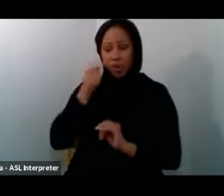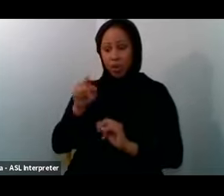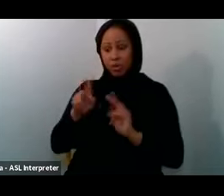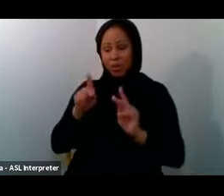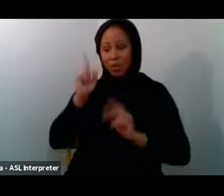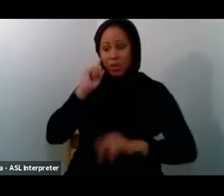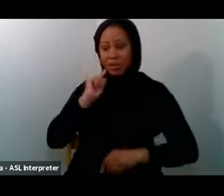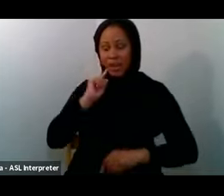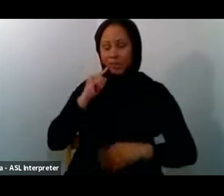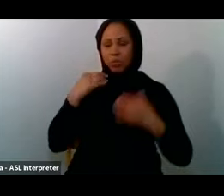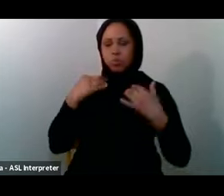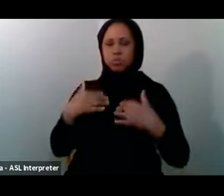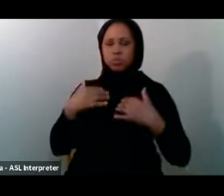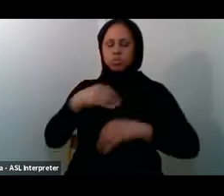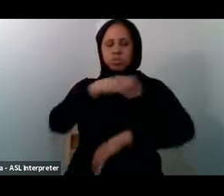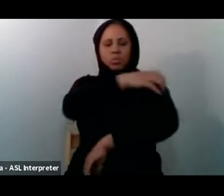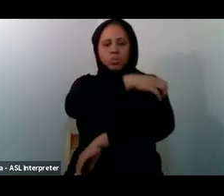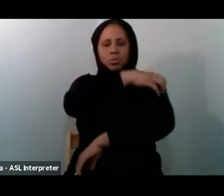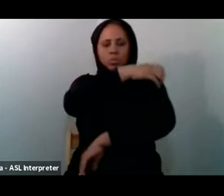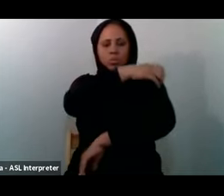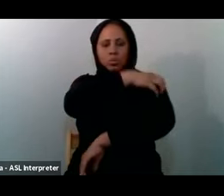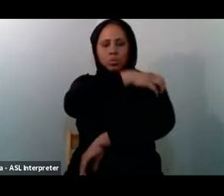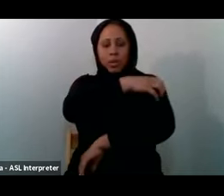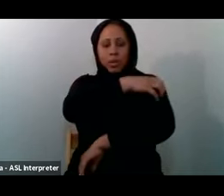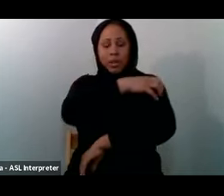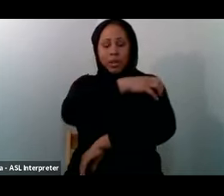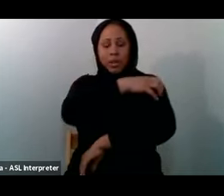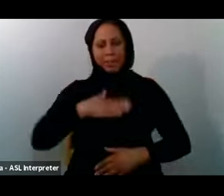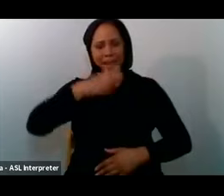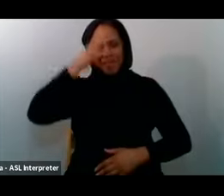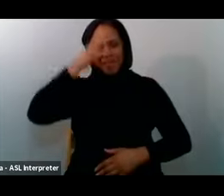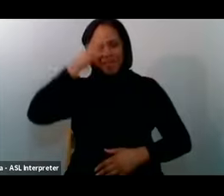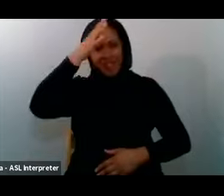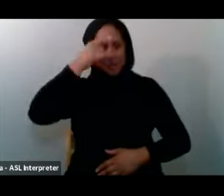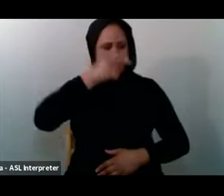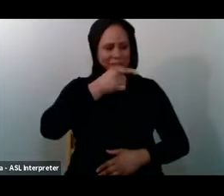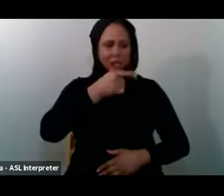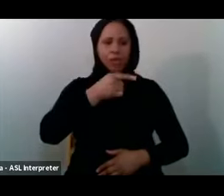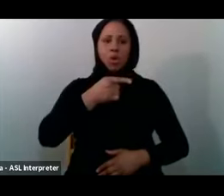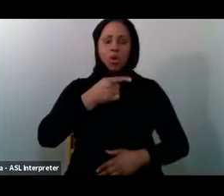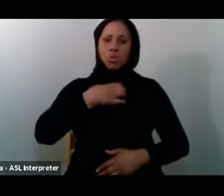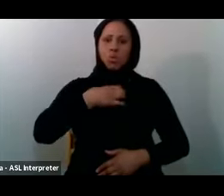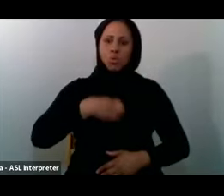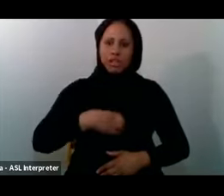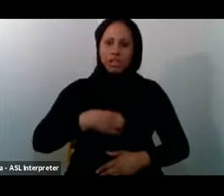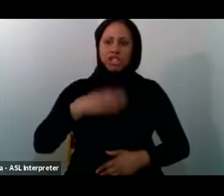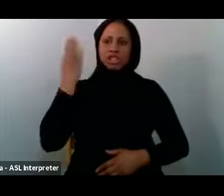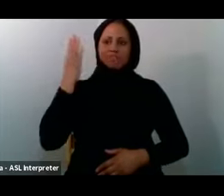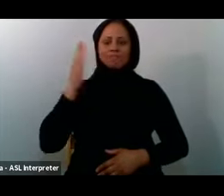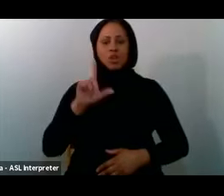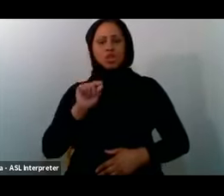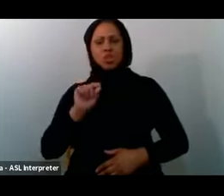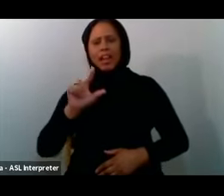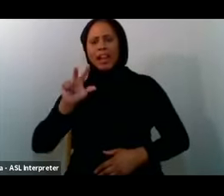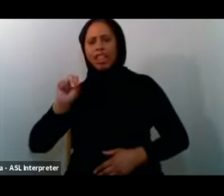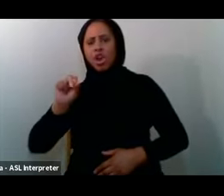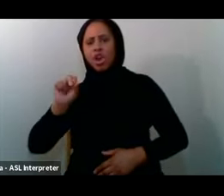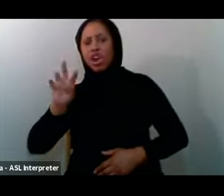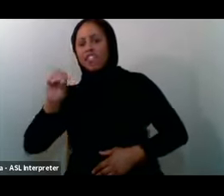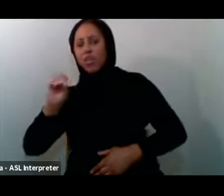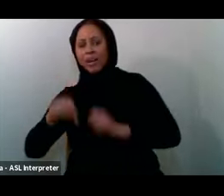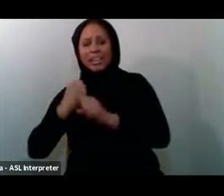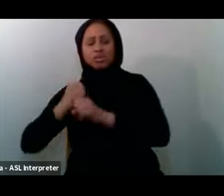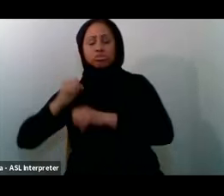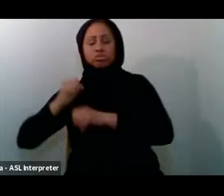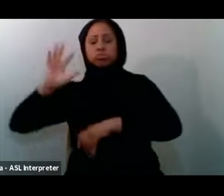Powerful Because this Is something That my Father would Have wished For 20 30 40 years Ago Maybe even His entire